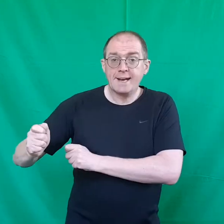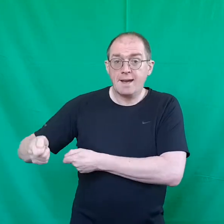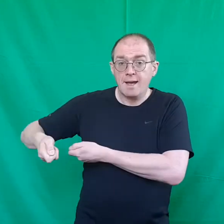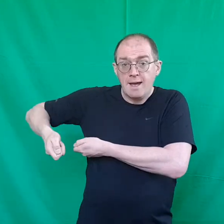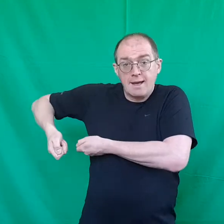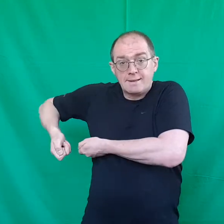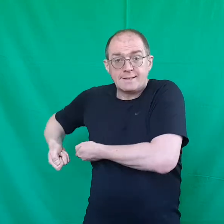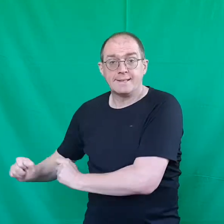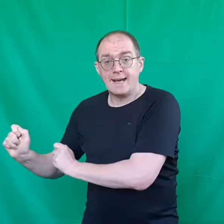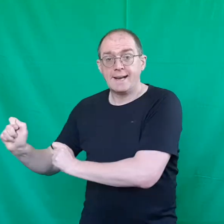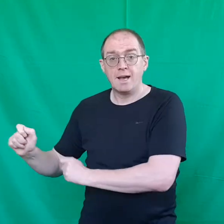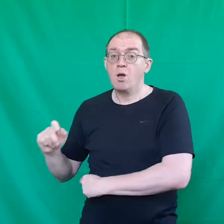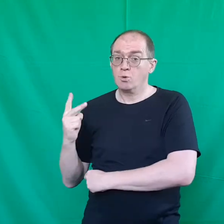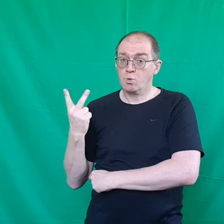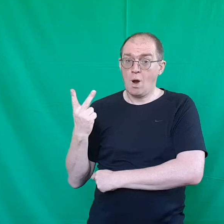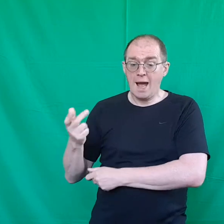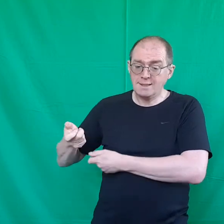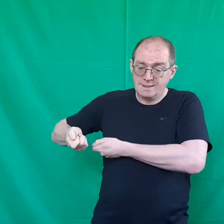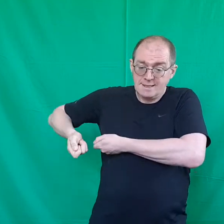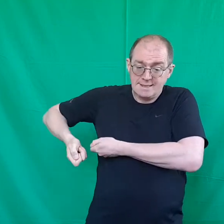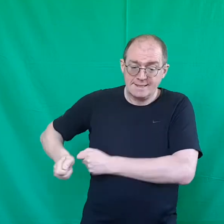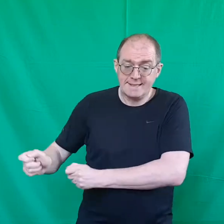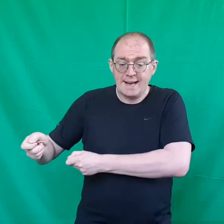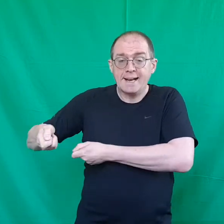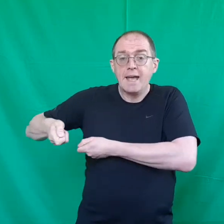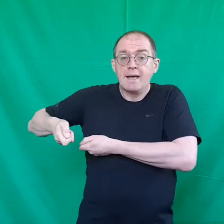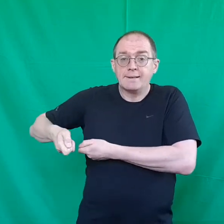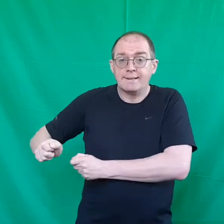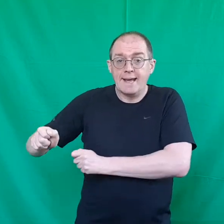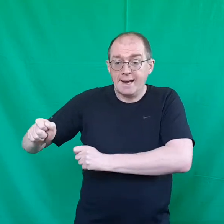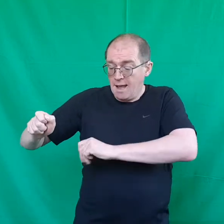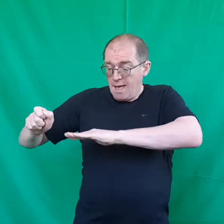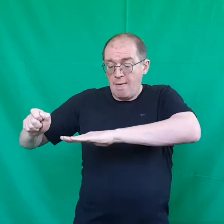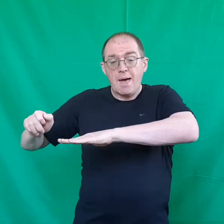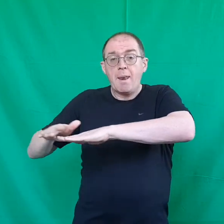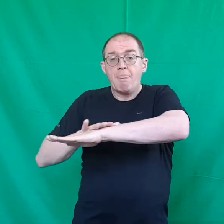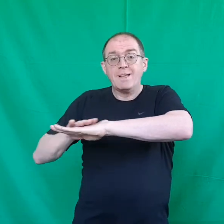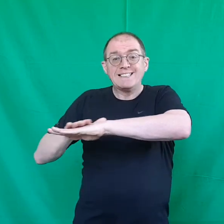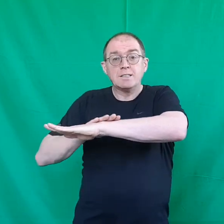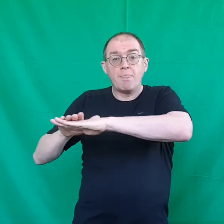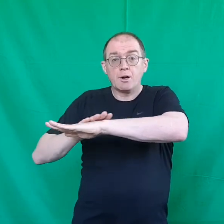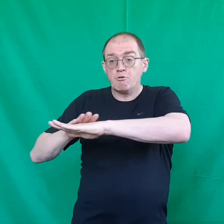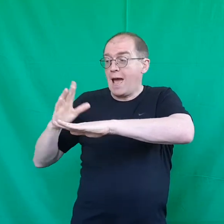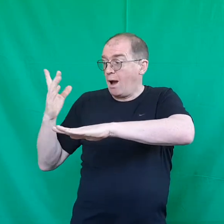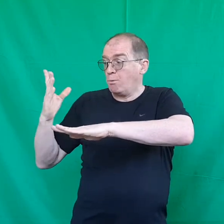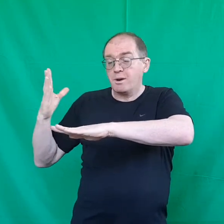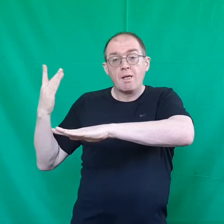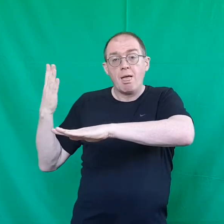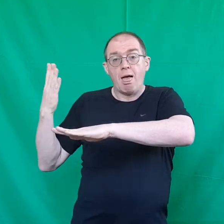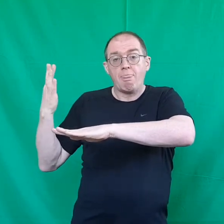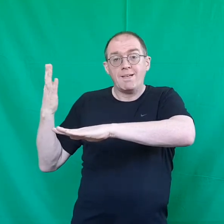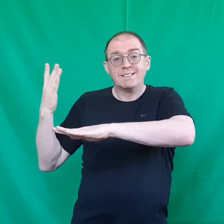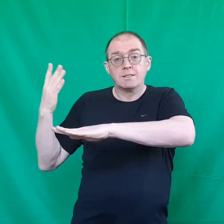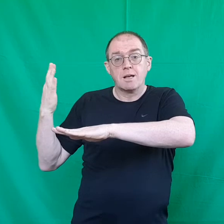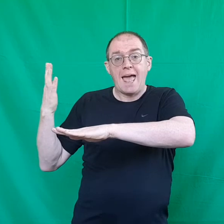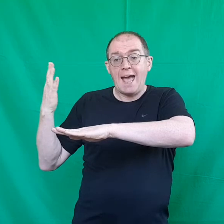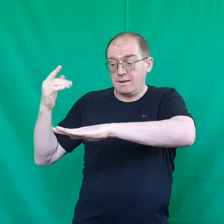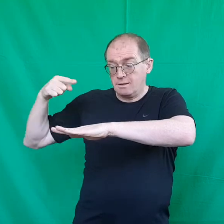dig twice dig dig and that's this is the ground and this hand